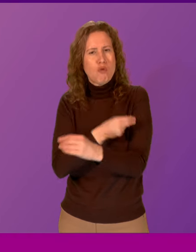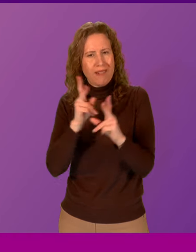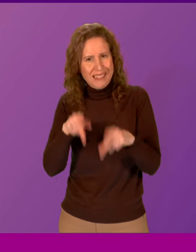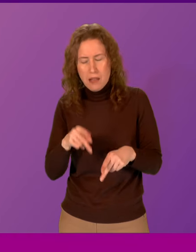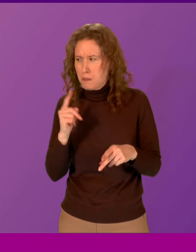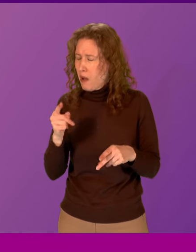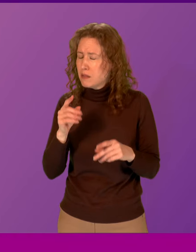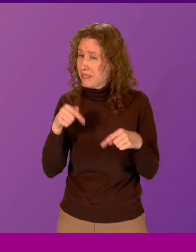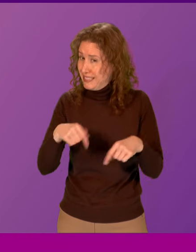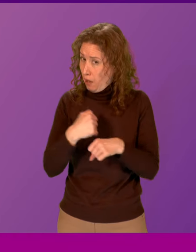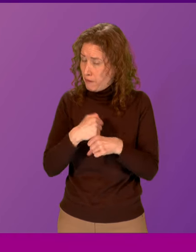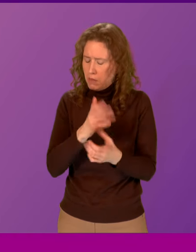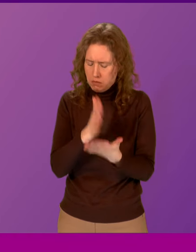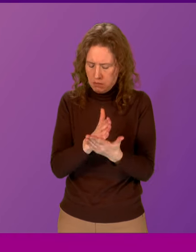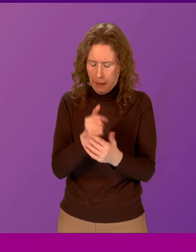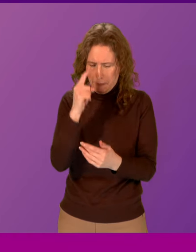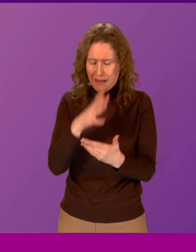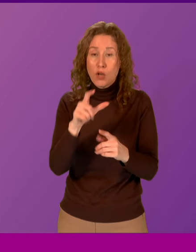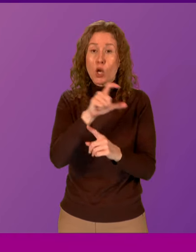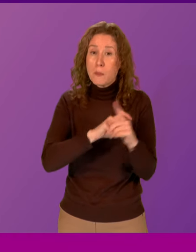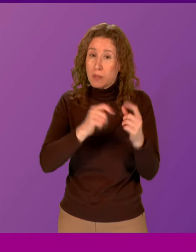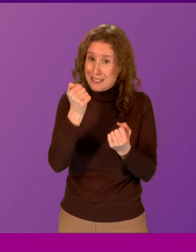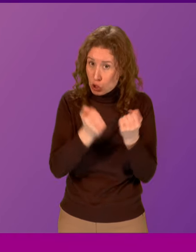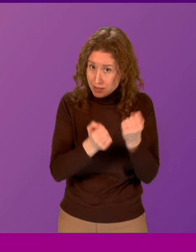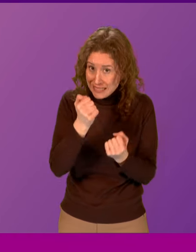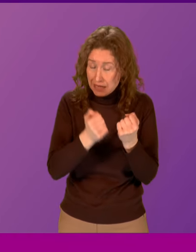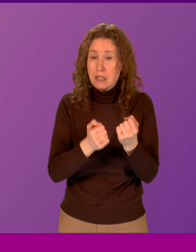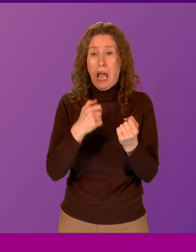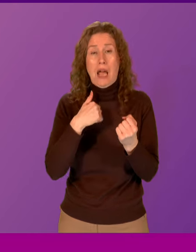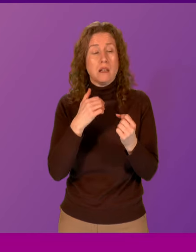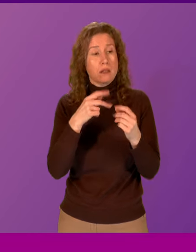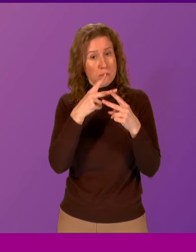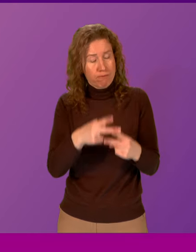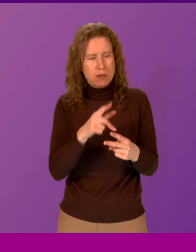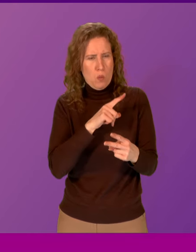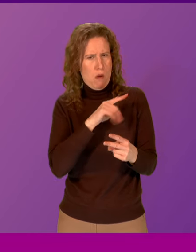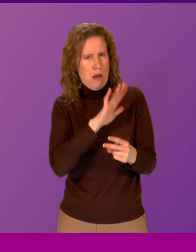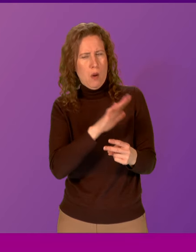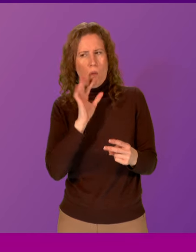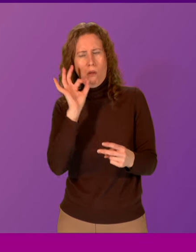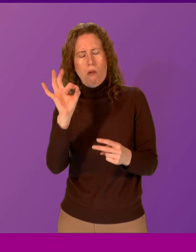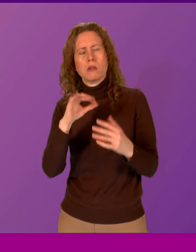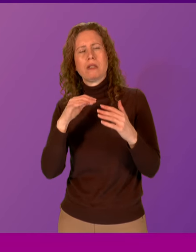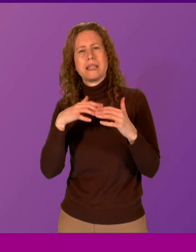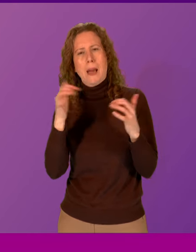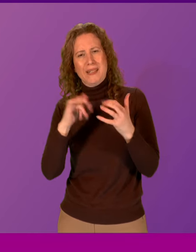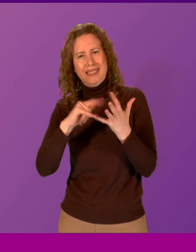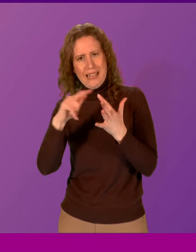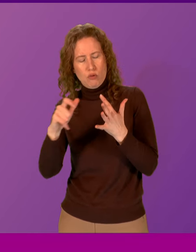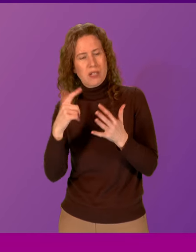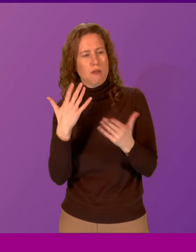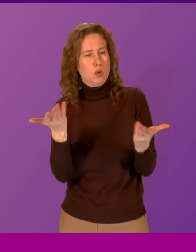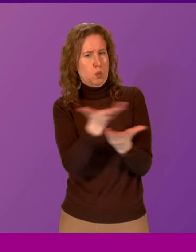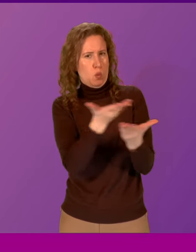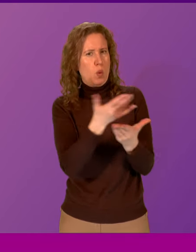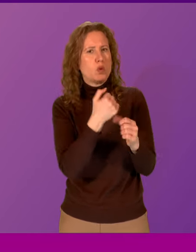nobody should be in any doubt, believes in community justice disposals. And that's why I'll ask the appropriate Cabinet Secretary to pick this issue up with Glasgow